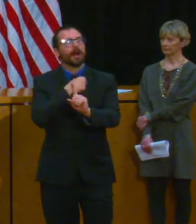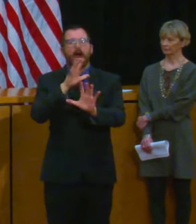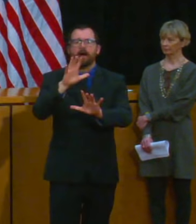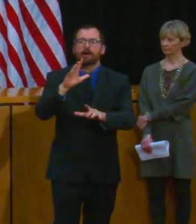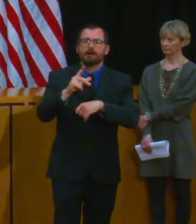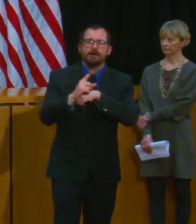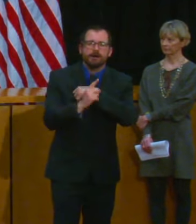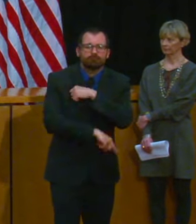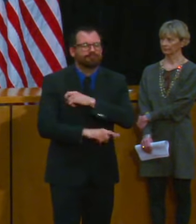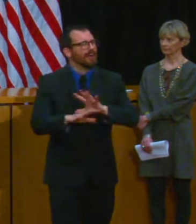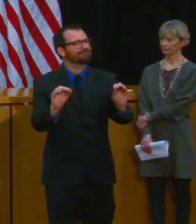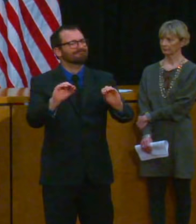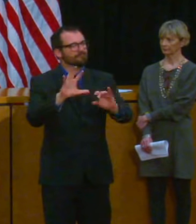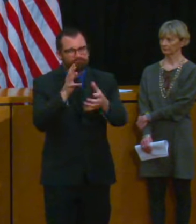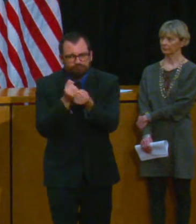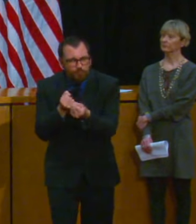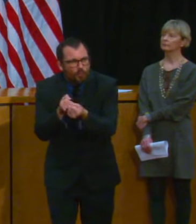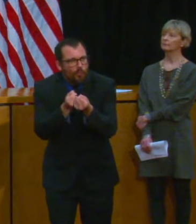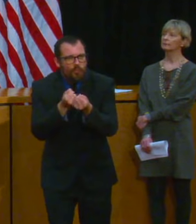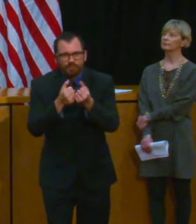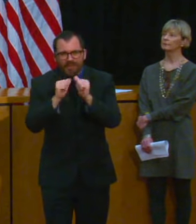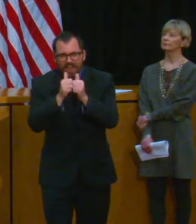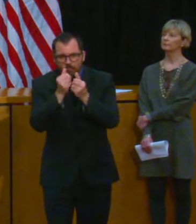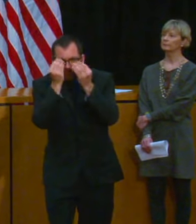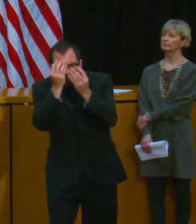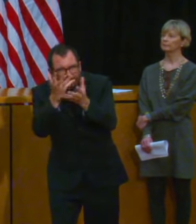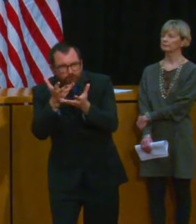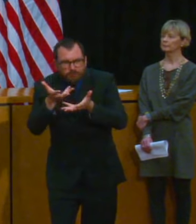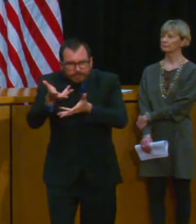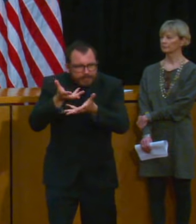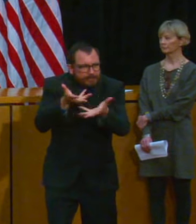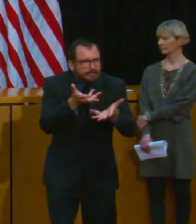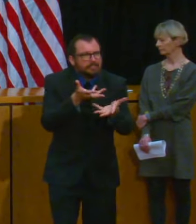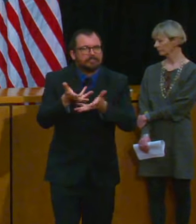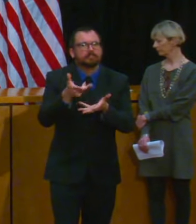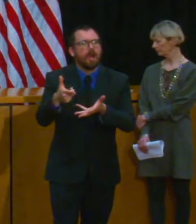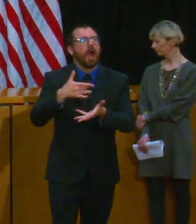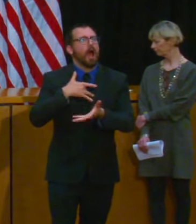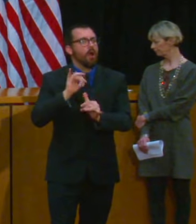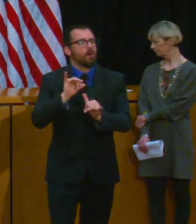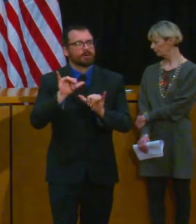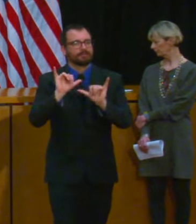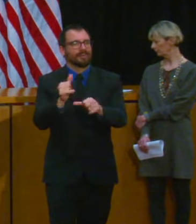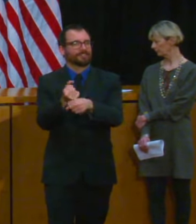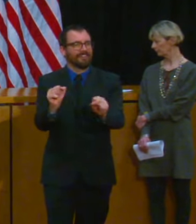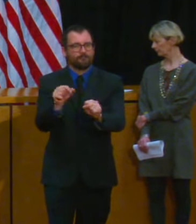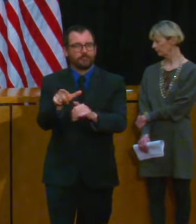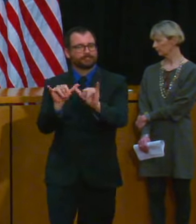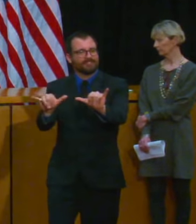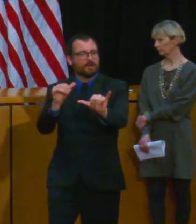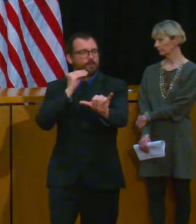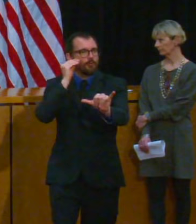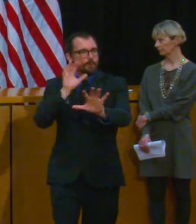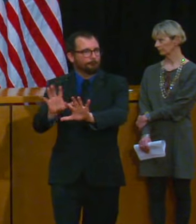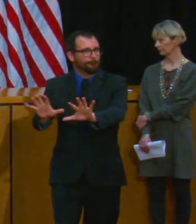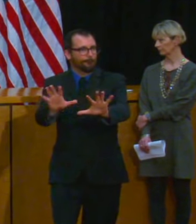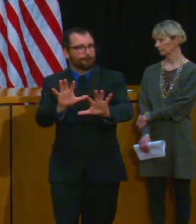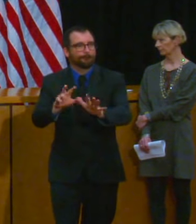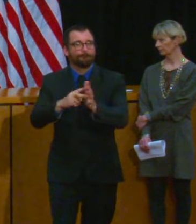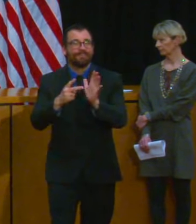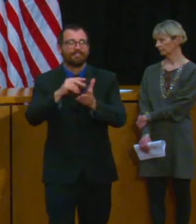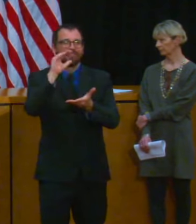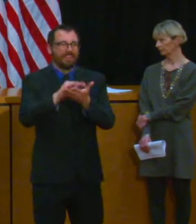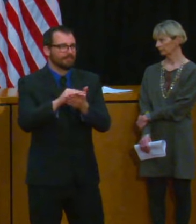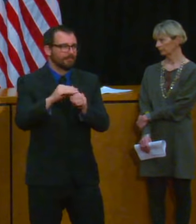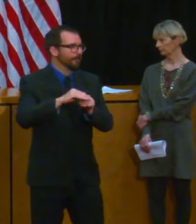this team is now supported by the way by 80 local boards of health who have stepped up to work alongside and to help the initiative and to